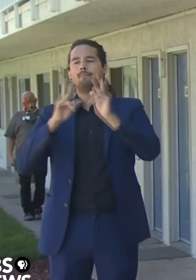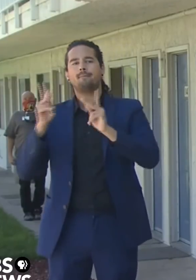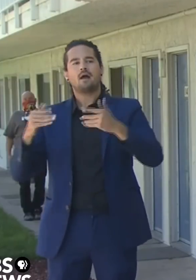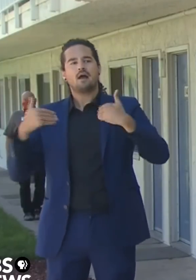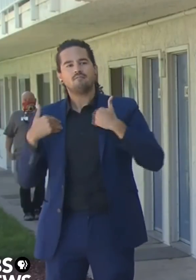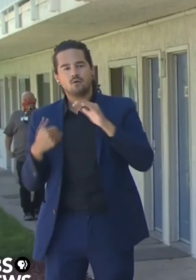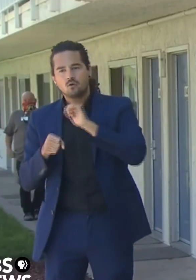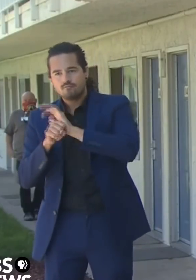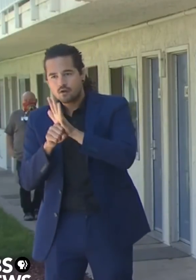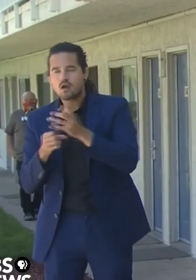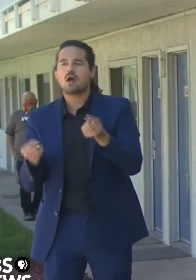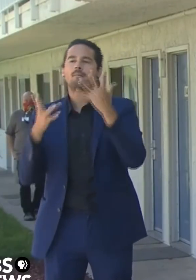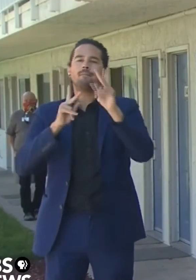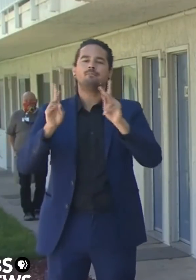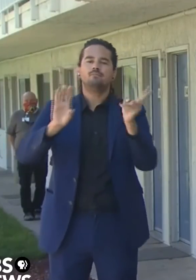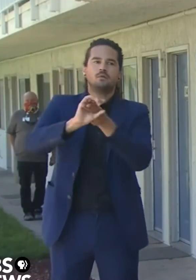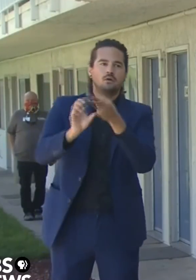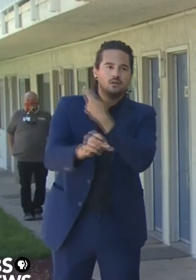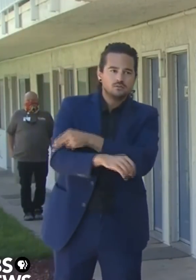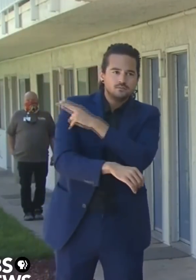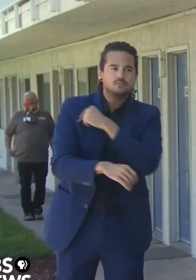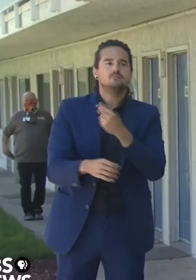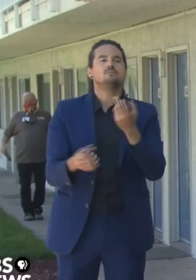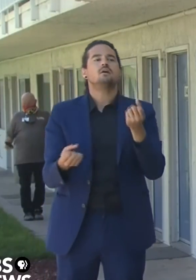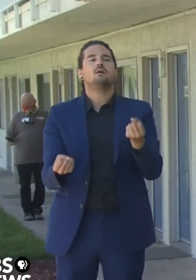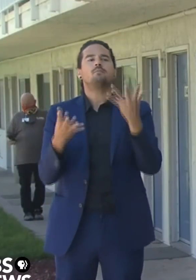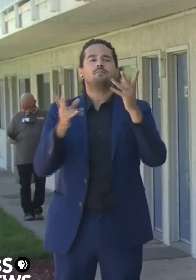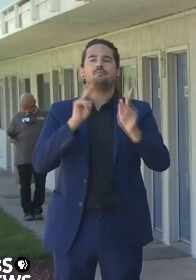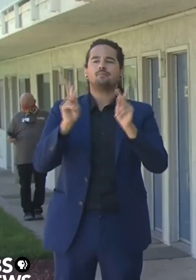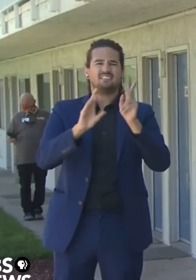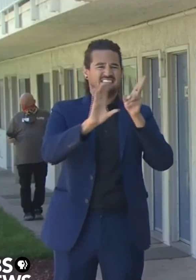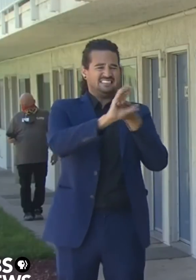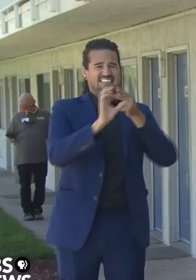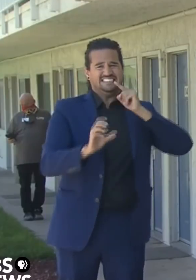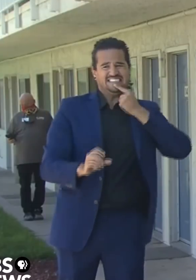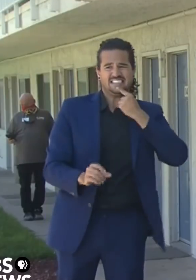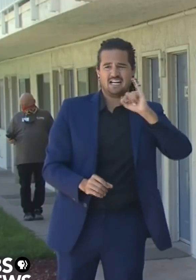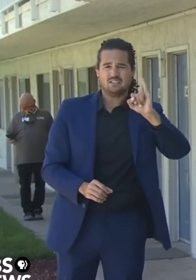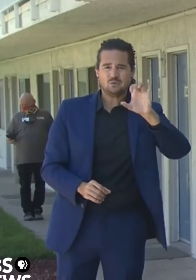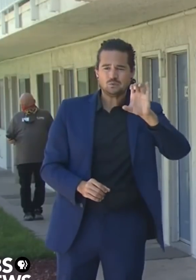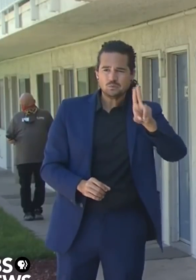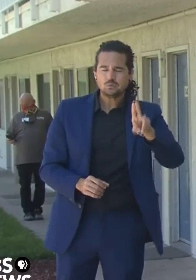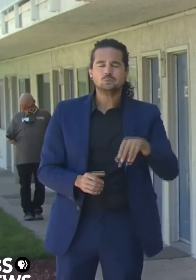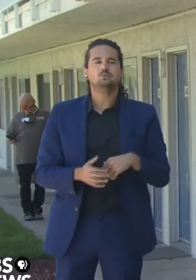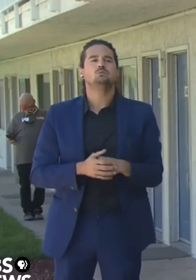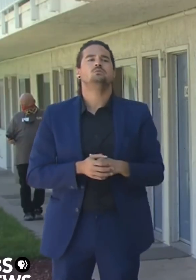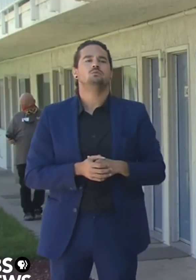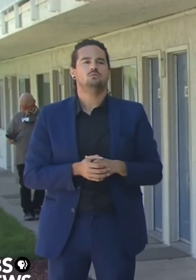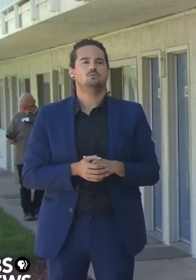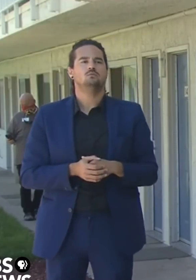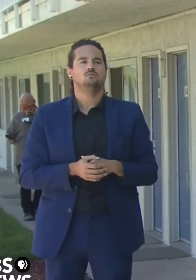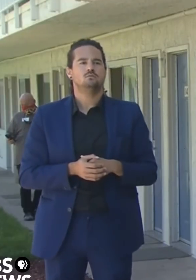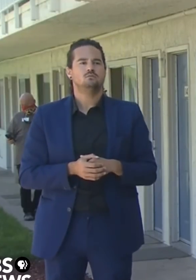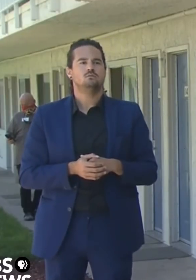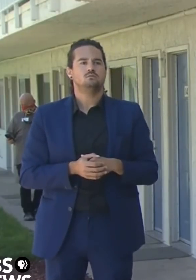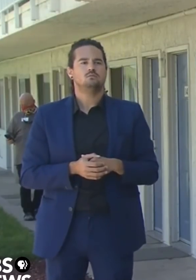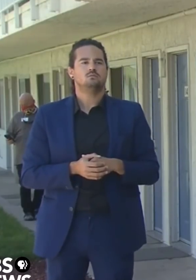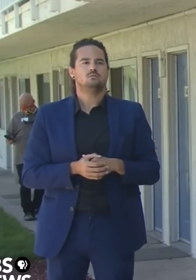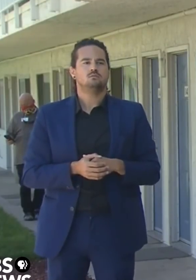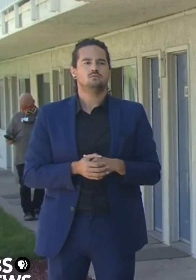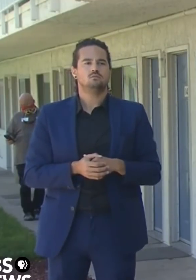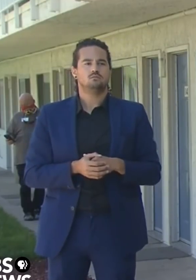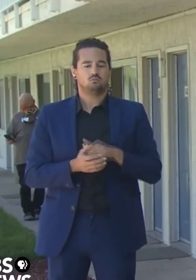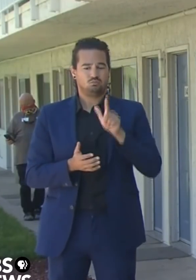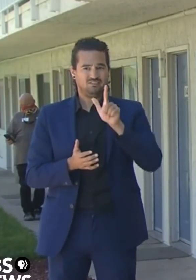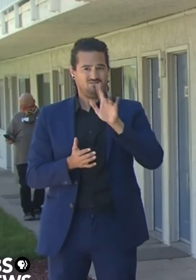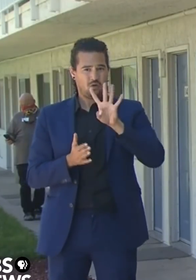number of ICU cases. So let me briefly just update you on the current numbers in this state. In the last 24 hours, we